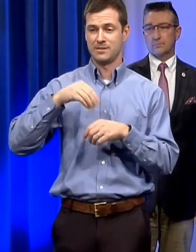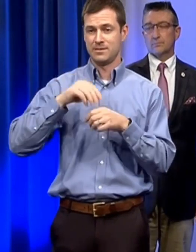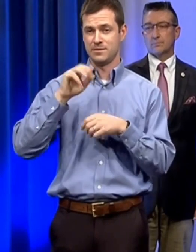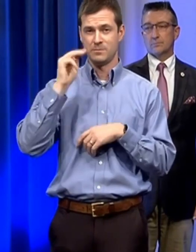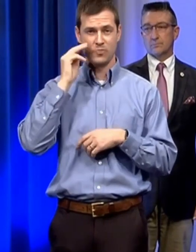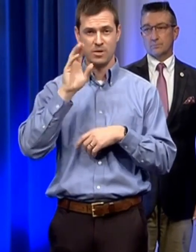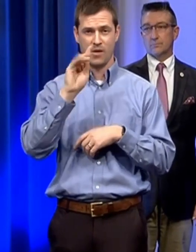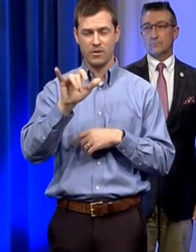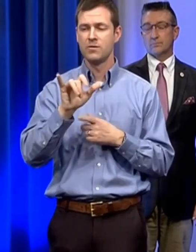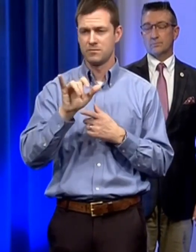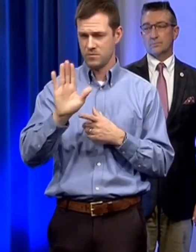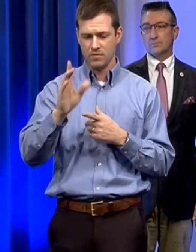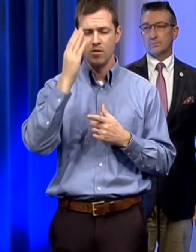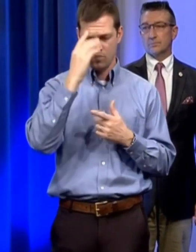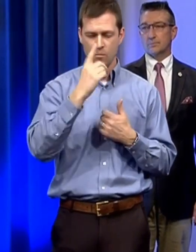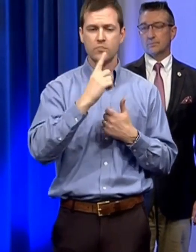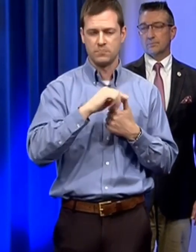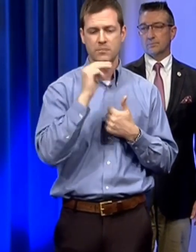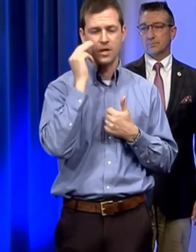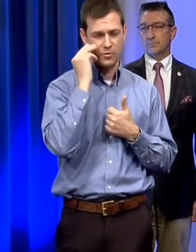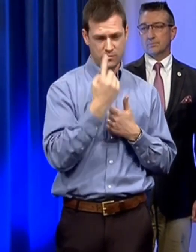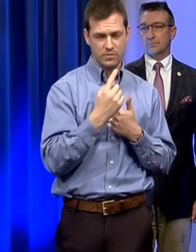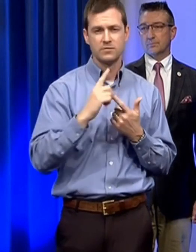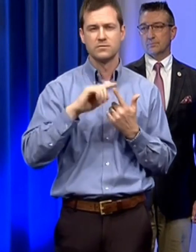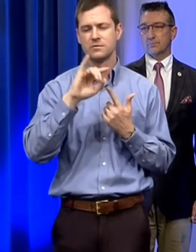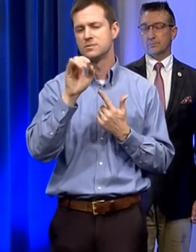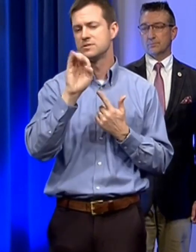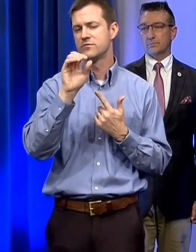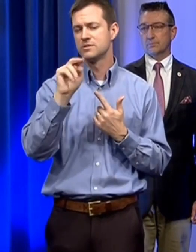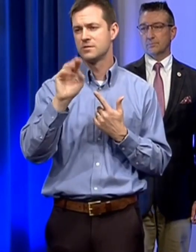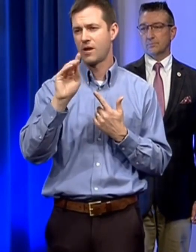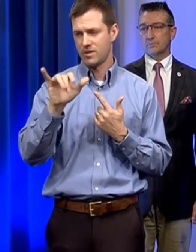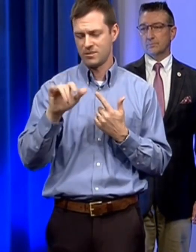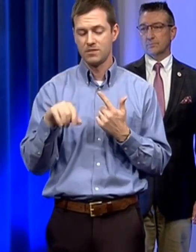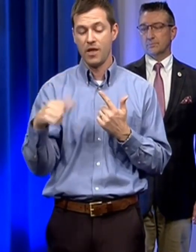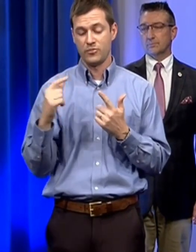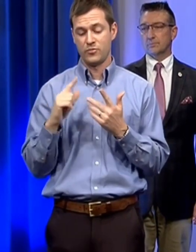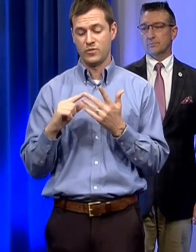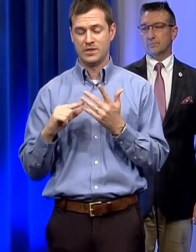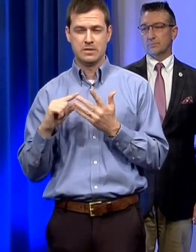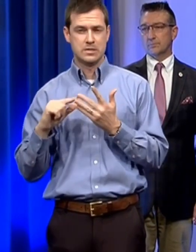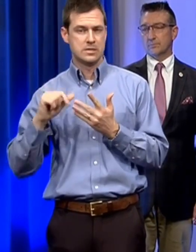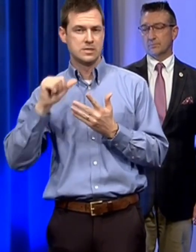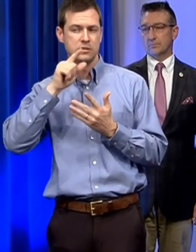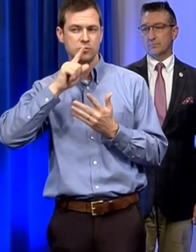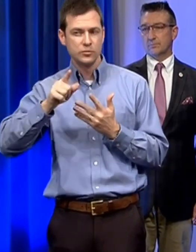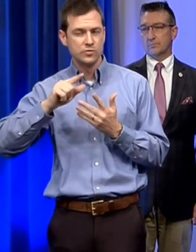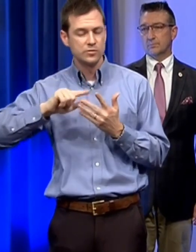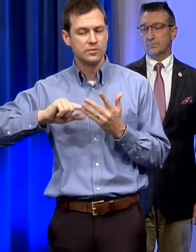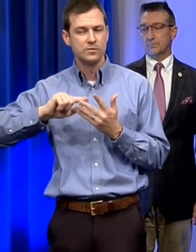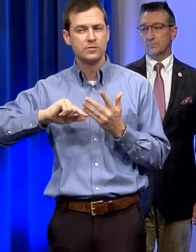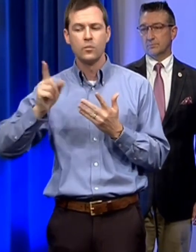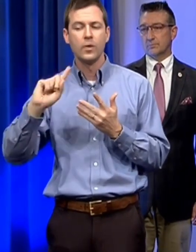that is in montgomery one that is in jefferson we did have a report of these these three others that i just learned about and have very preliminary information about